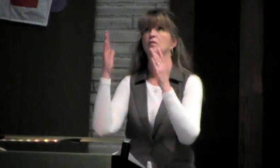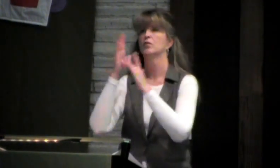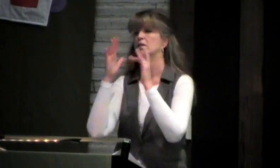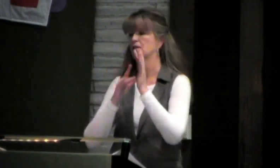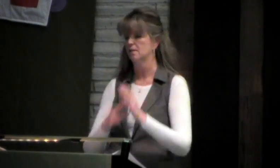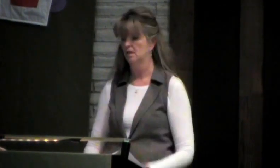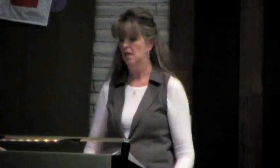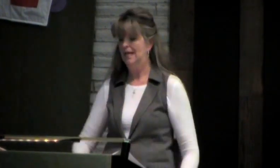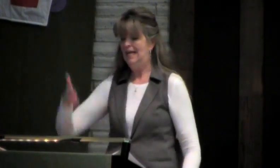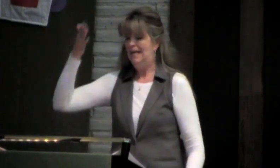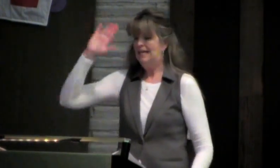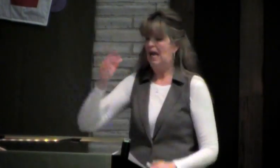Thank you, Jesus.